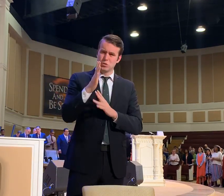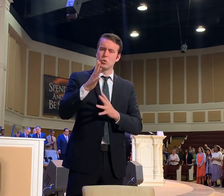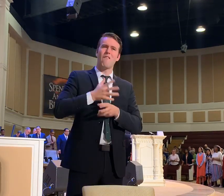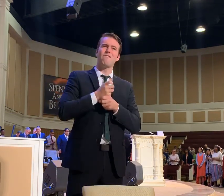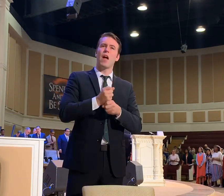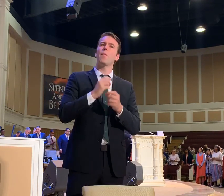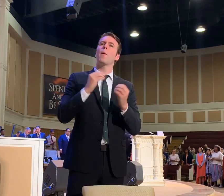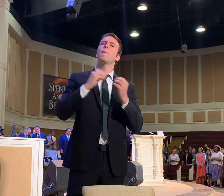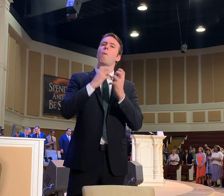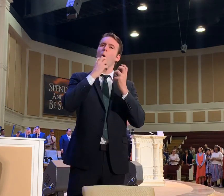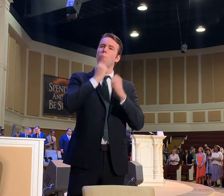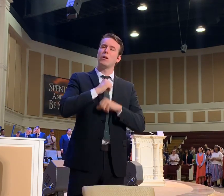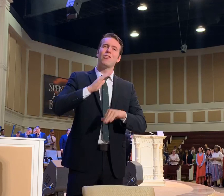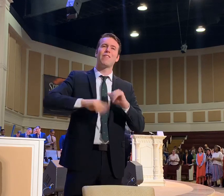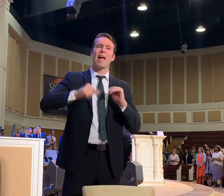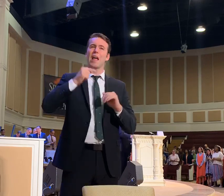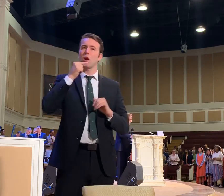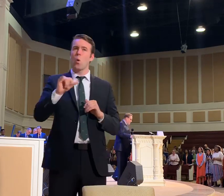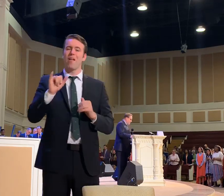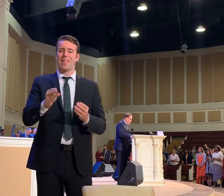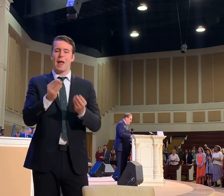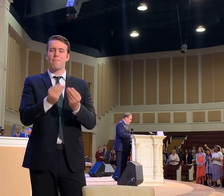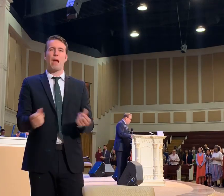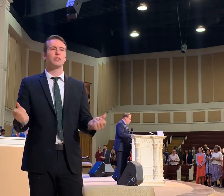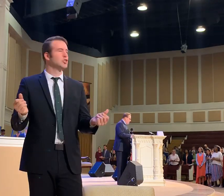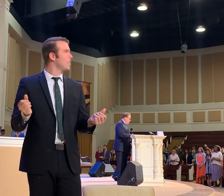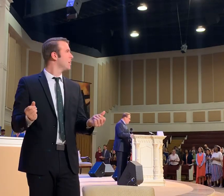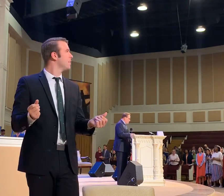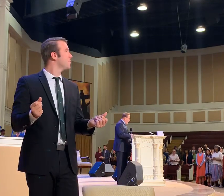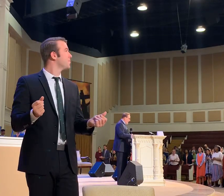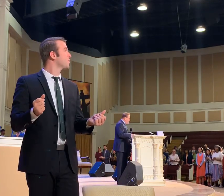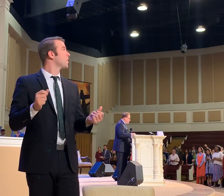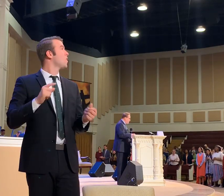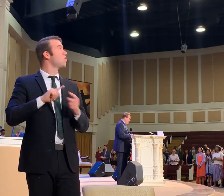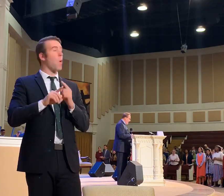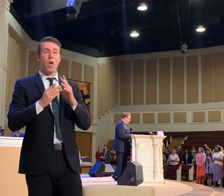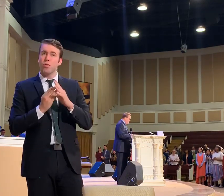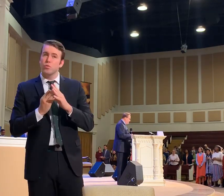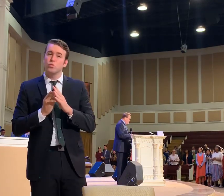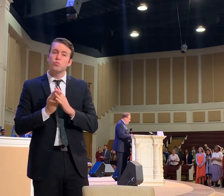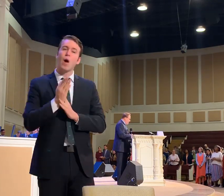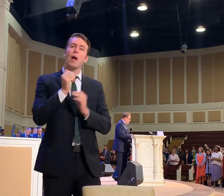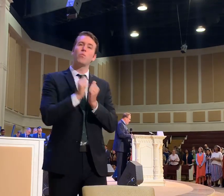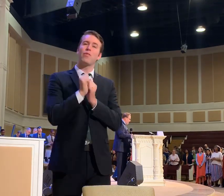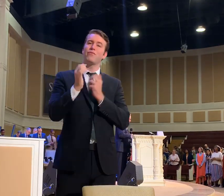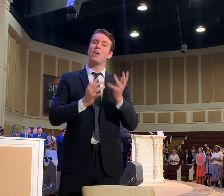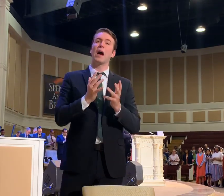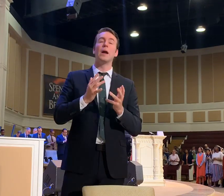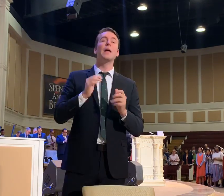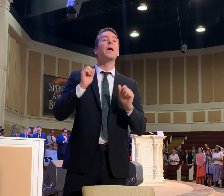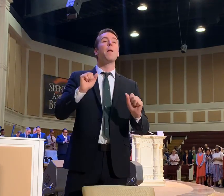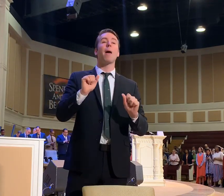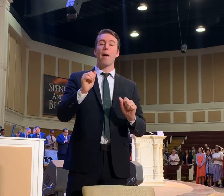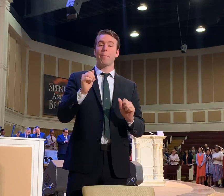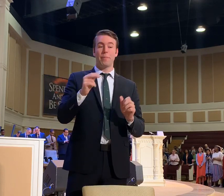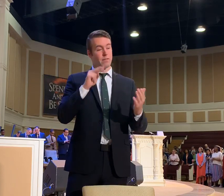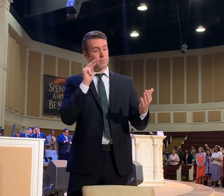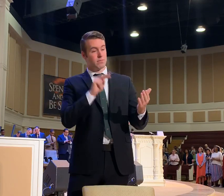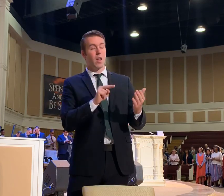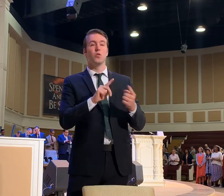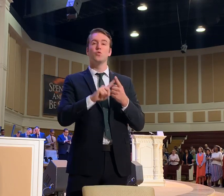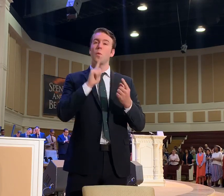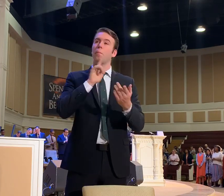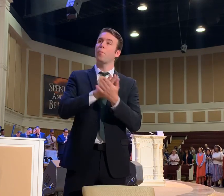precious than gold that perisheth. Though it be tried with fire, might be found unto